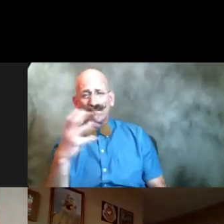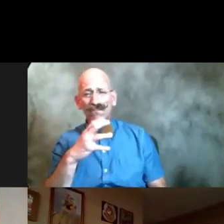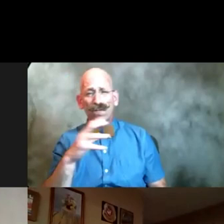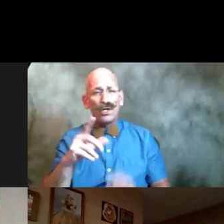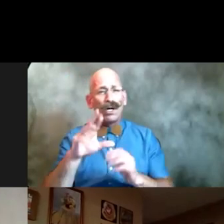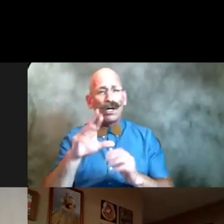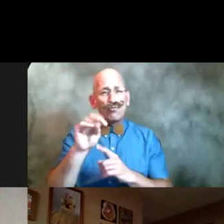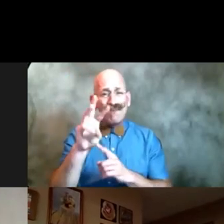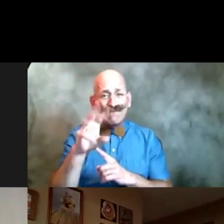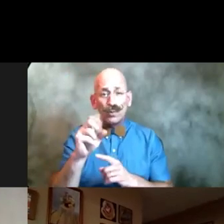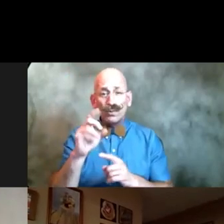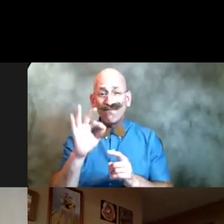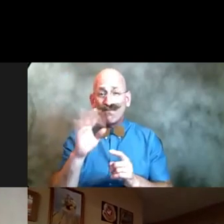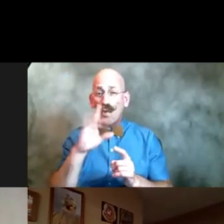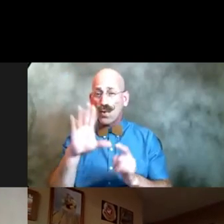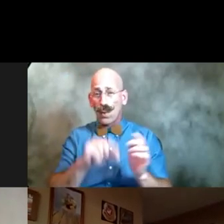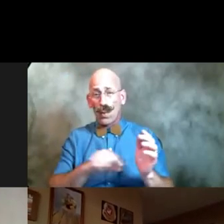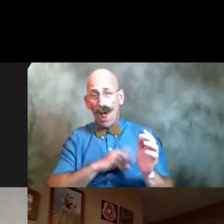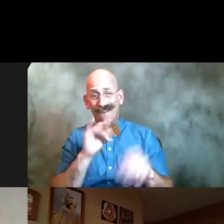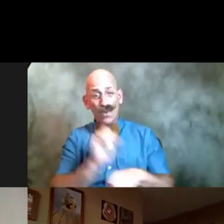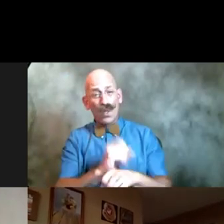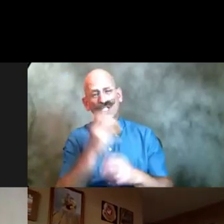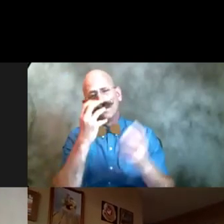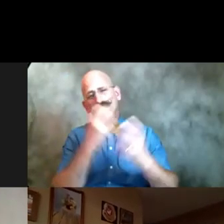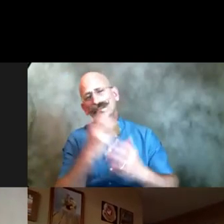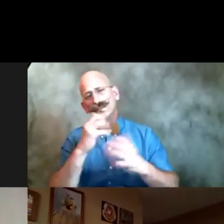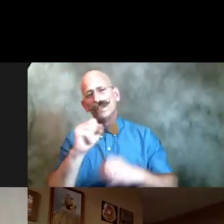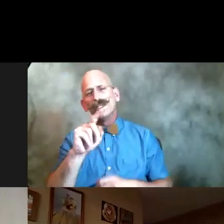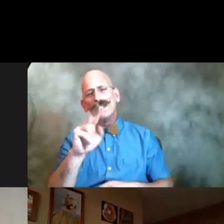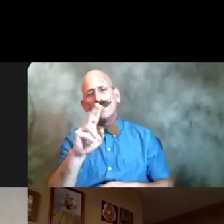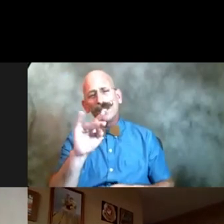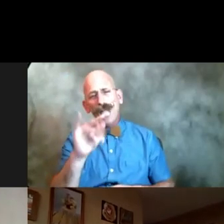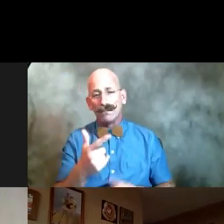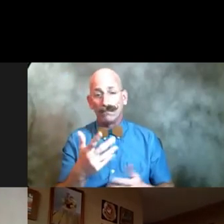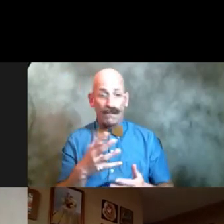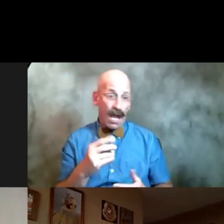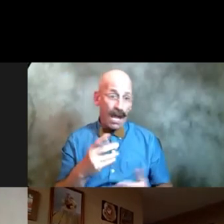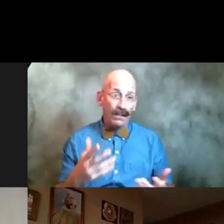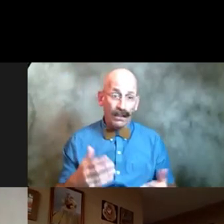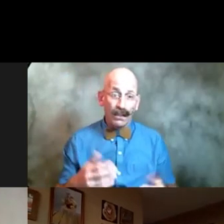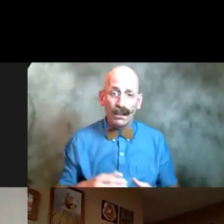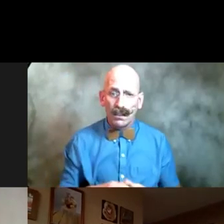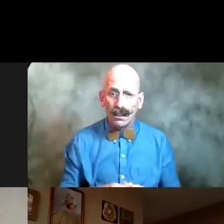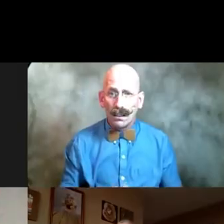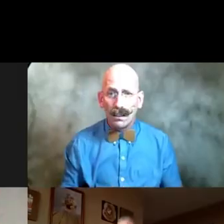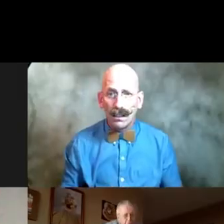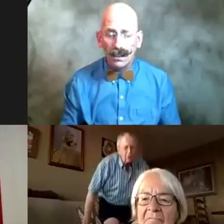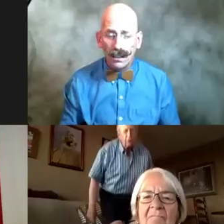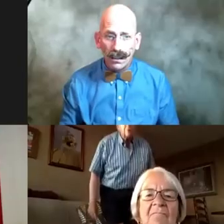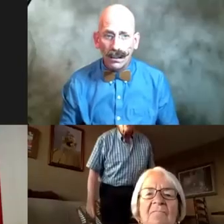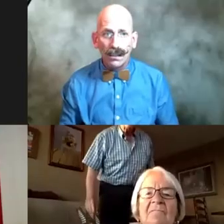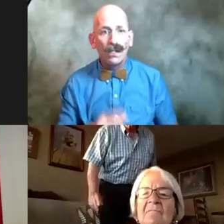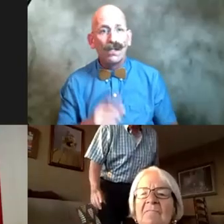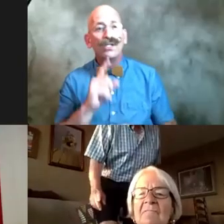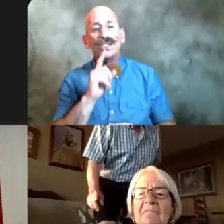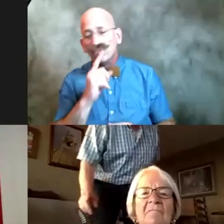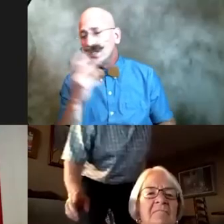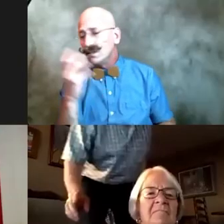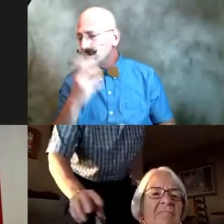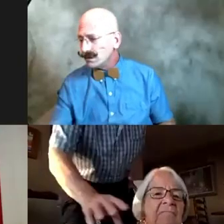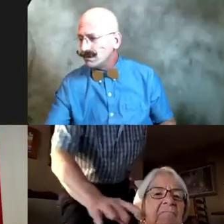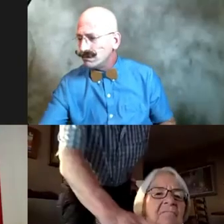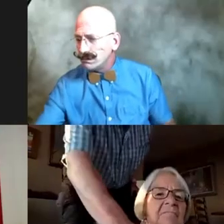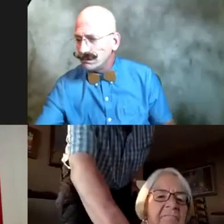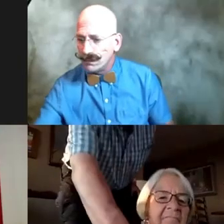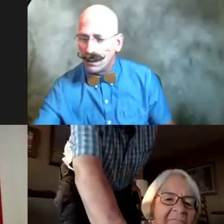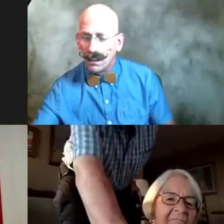quality of the work that really we we sort of indirectly touched on but it's the really outstanding stuff that they're saying